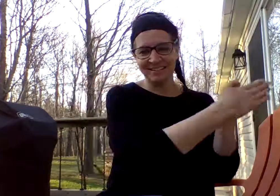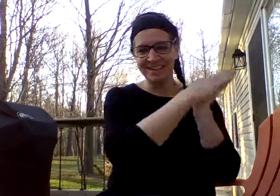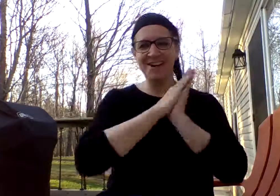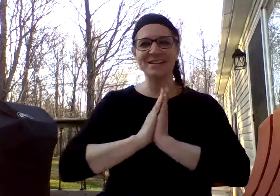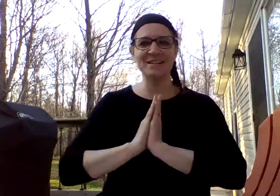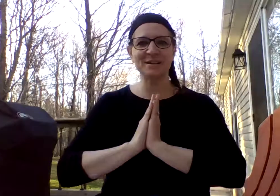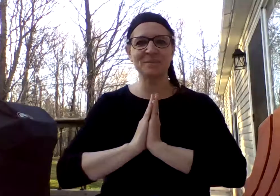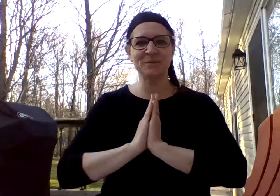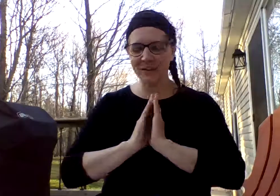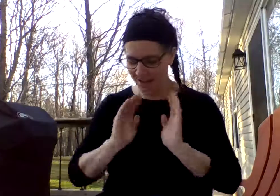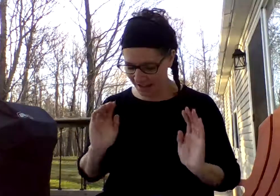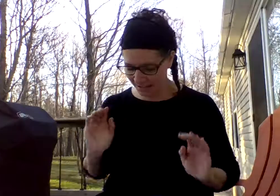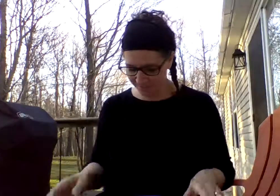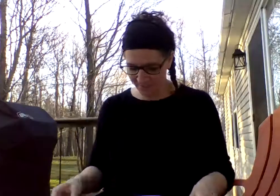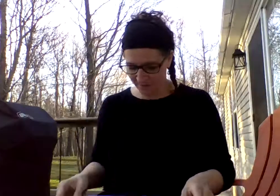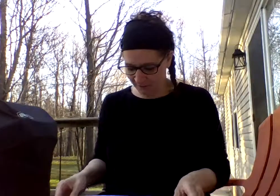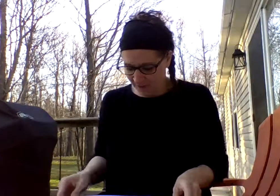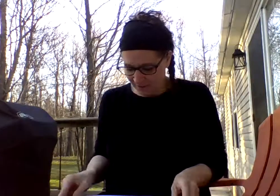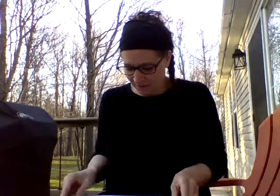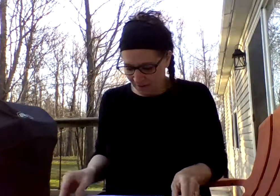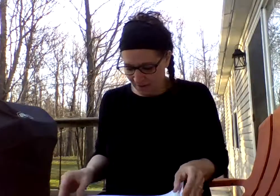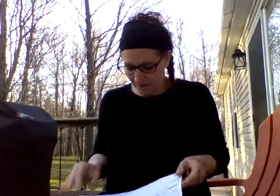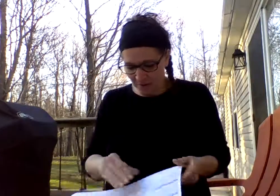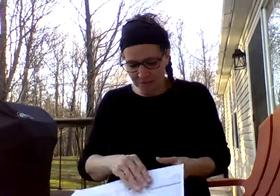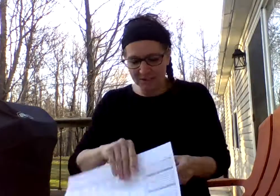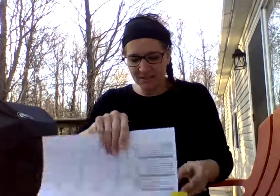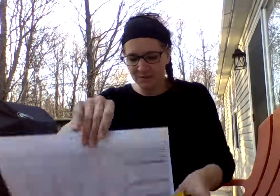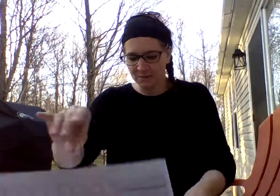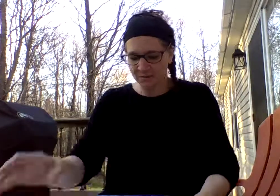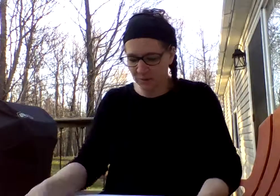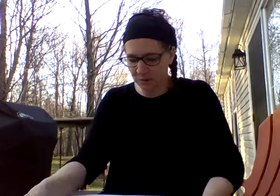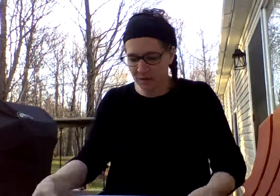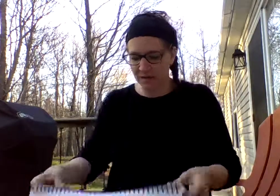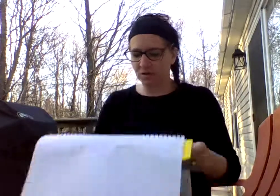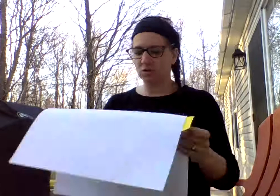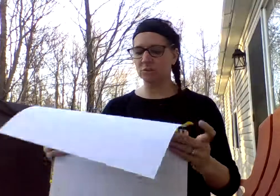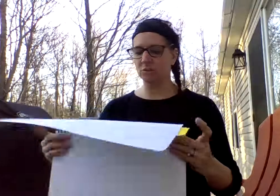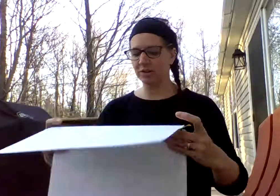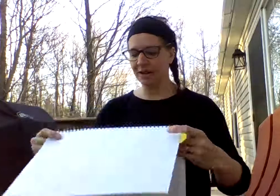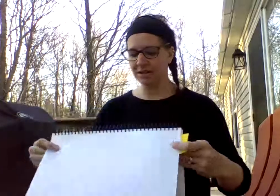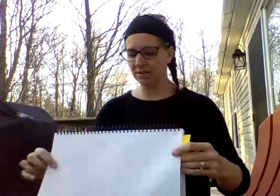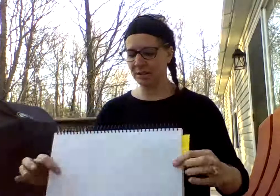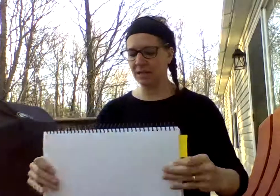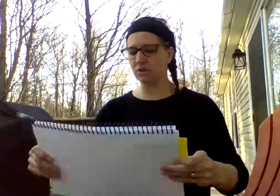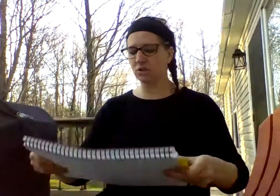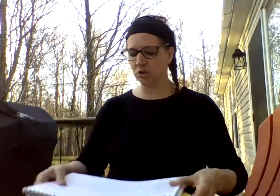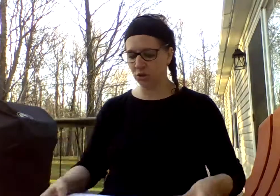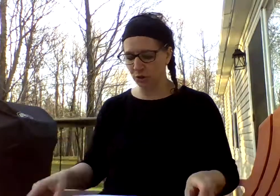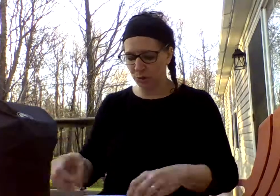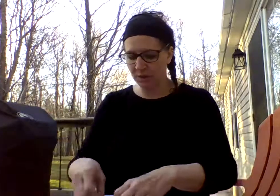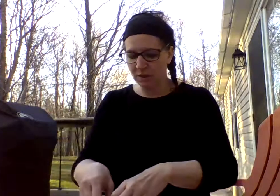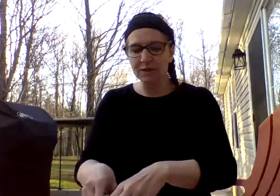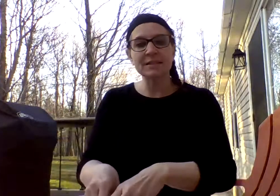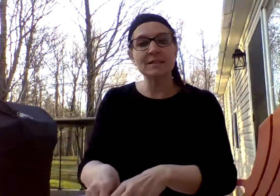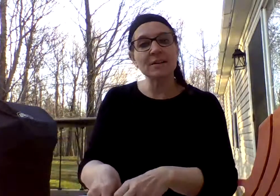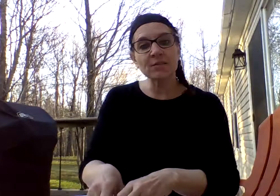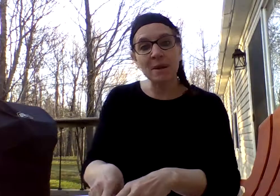Awesome. Moving on. All right. We're already done with the first page. Moving on to page two. Listening for that